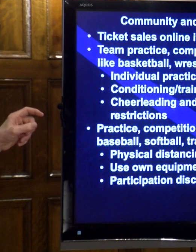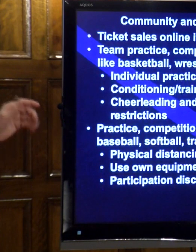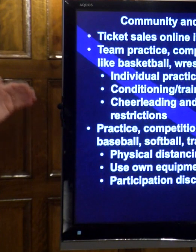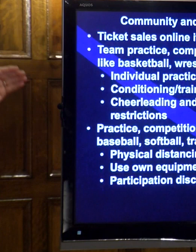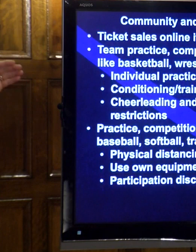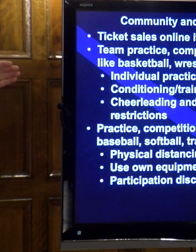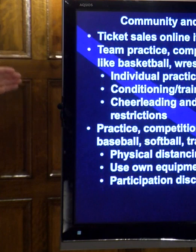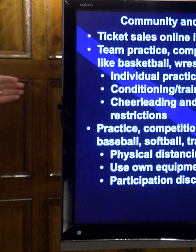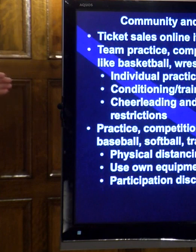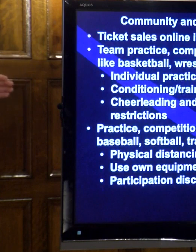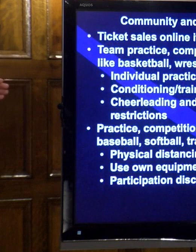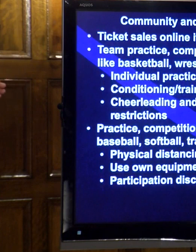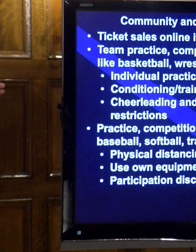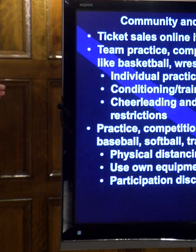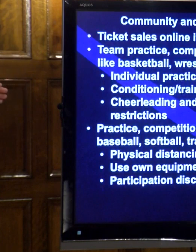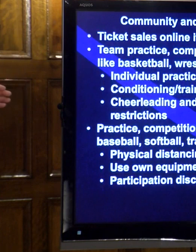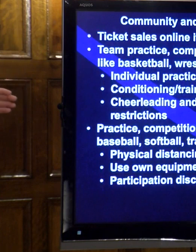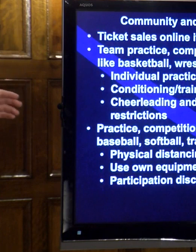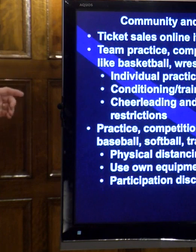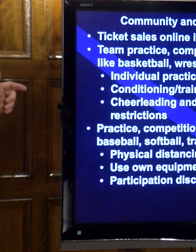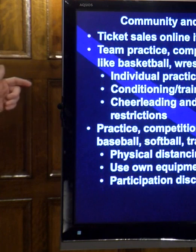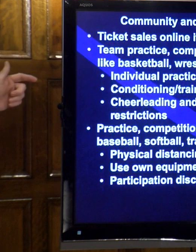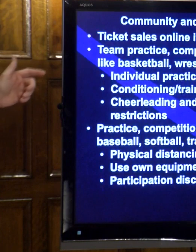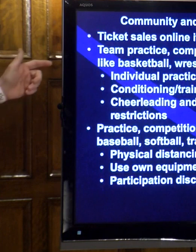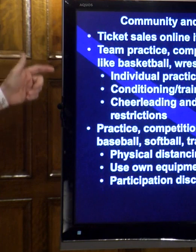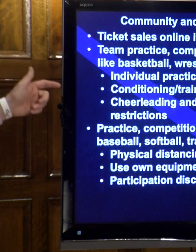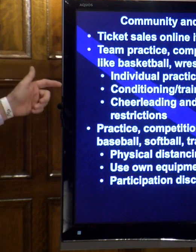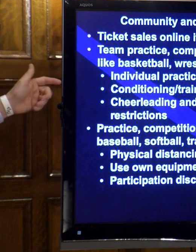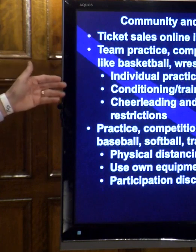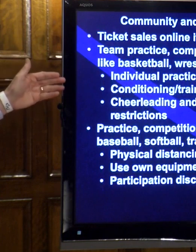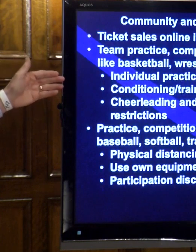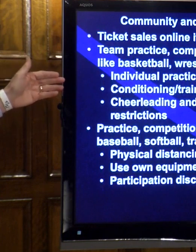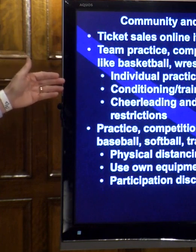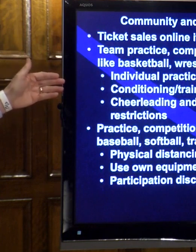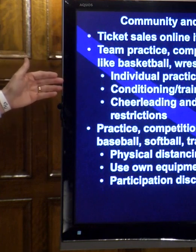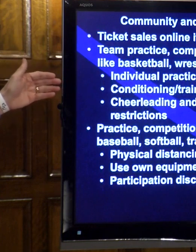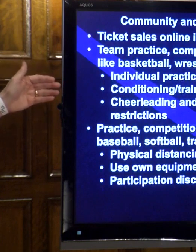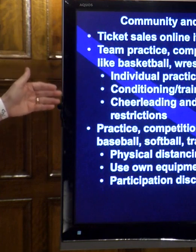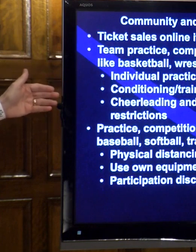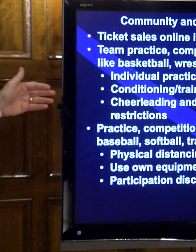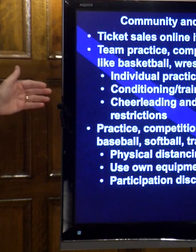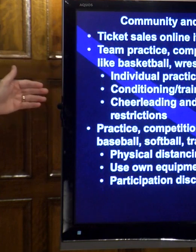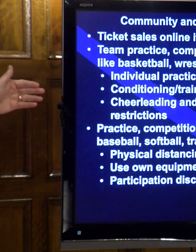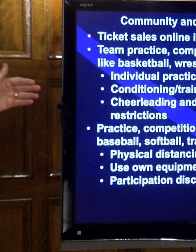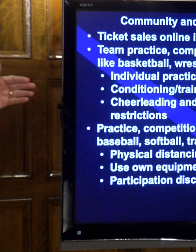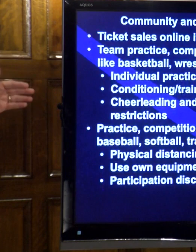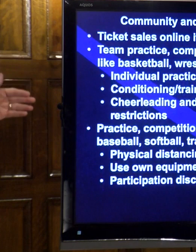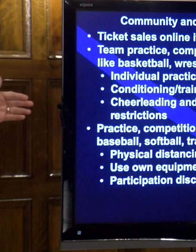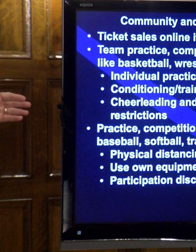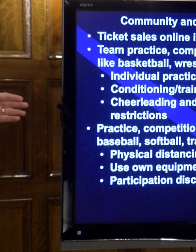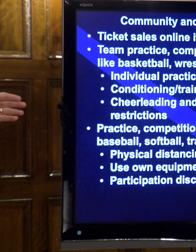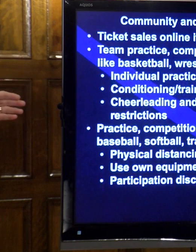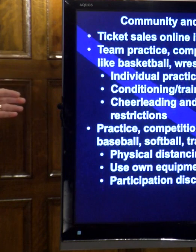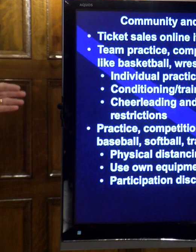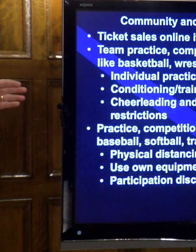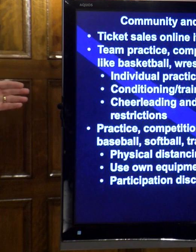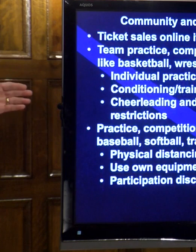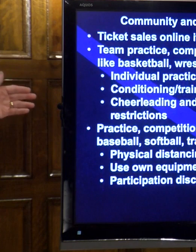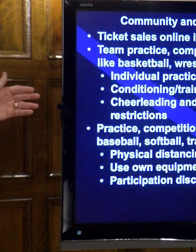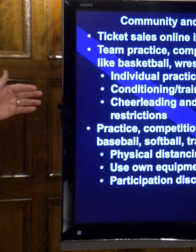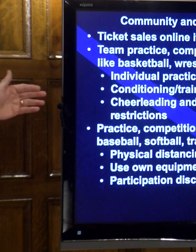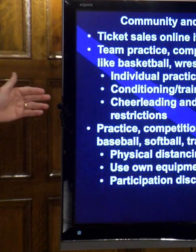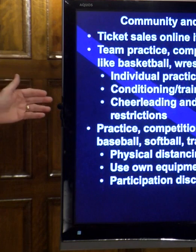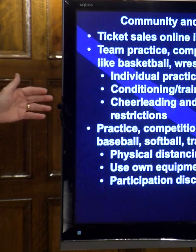those sports, but it is where we are right now. But even in those sports, they can have individual practice with their own equipment,